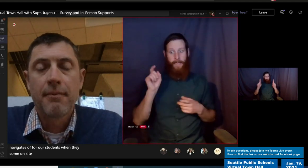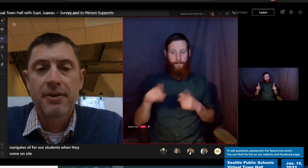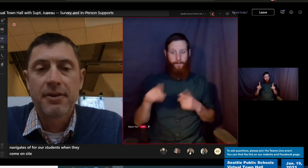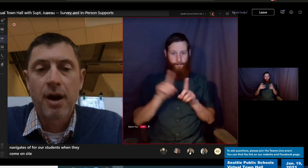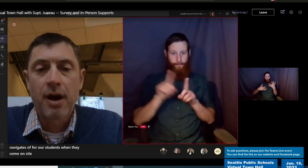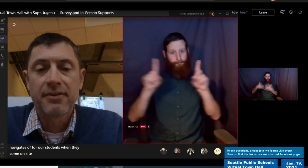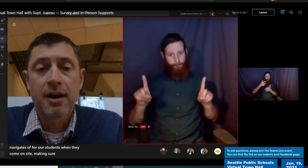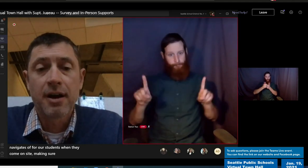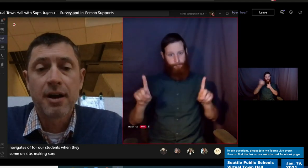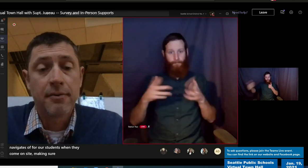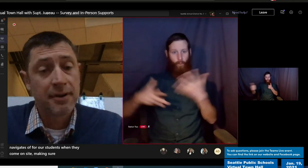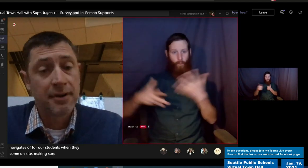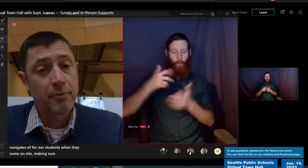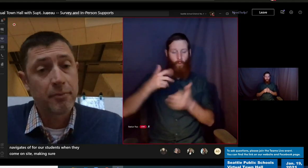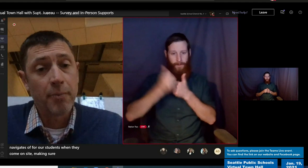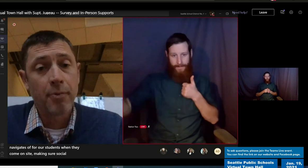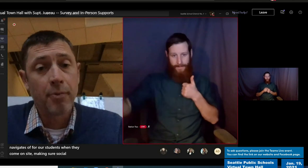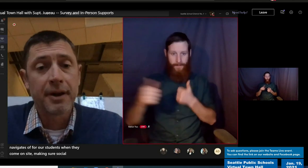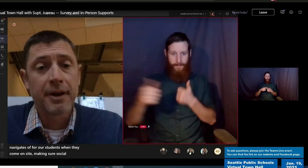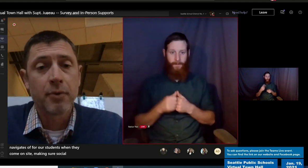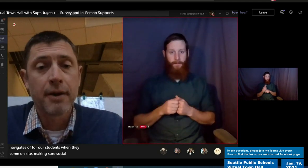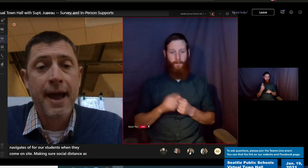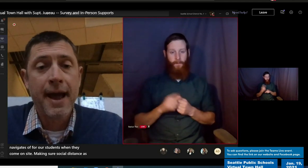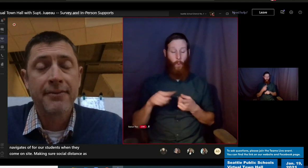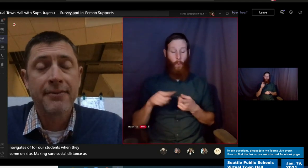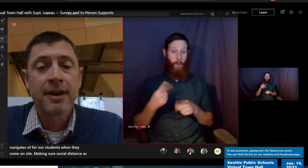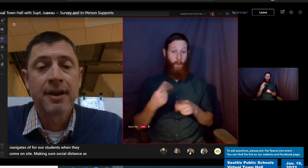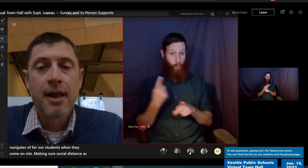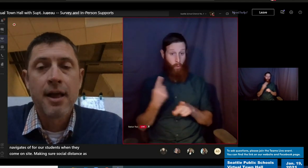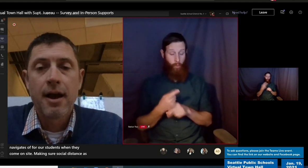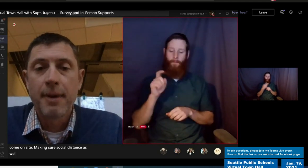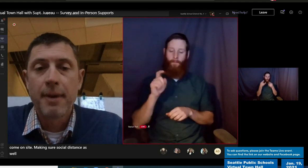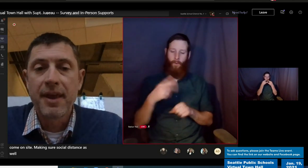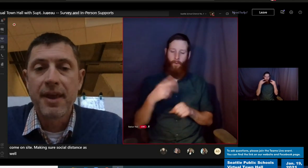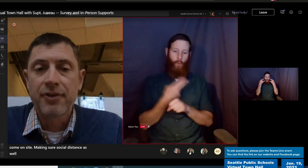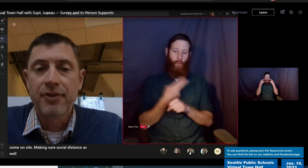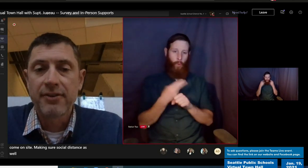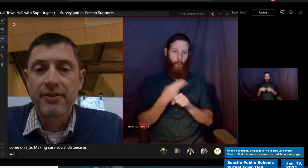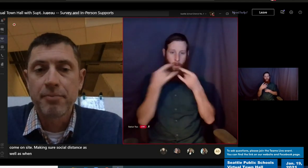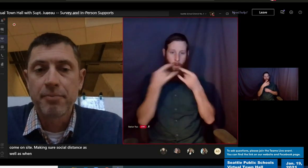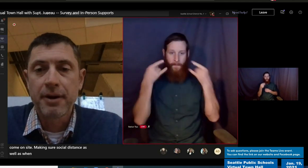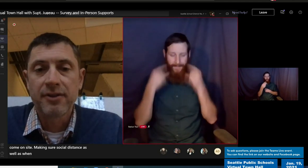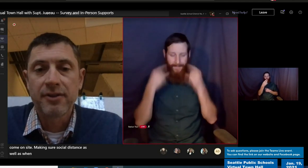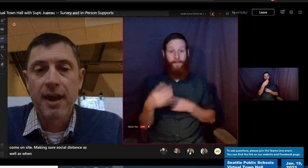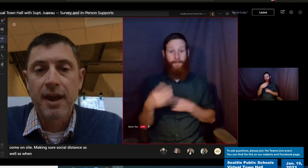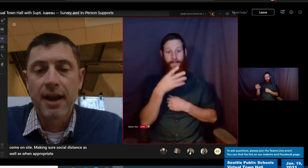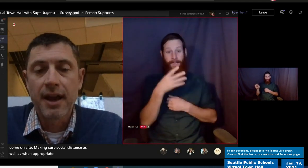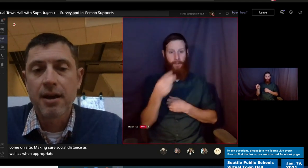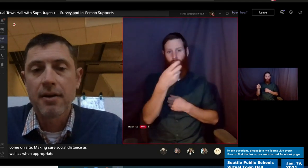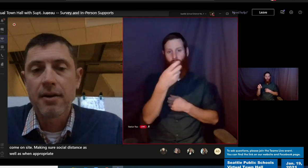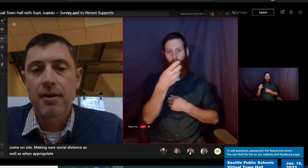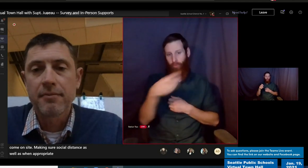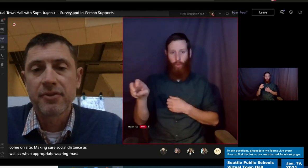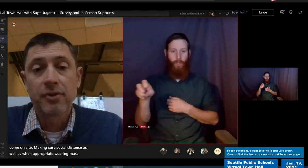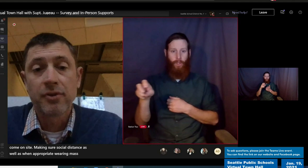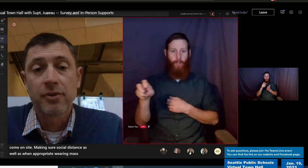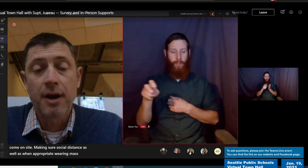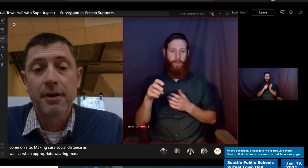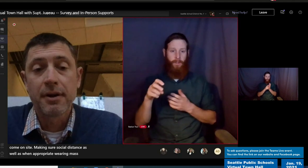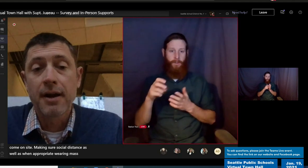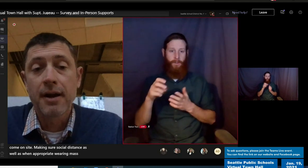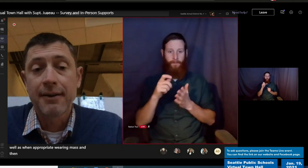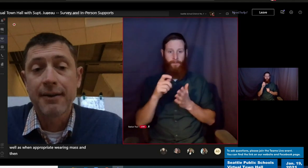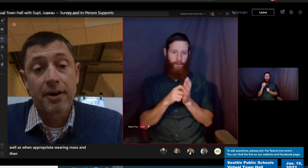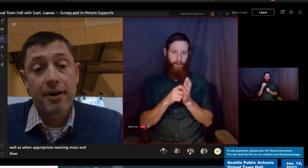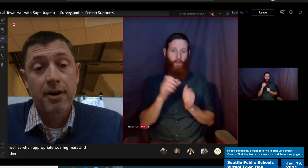well as when appropriate wearing masks. And then transition periods so that again students don't come in contact